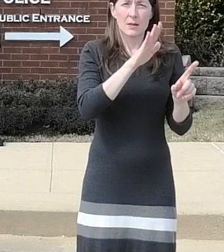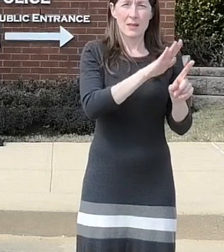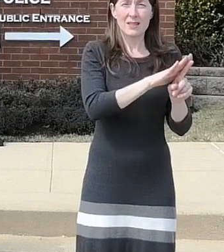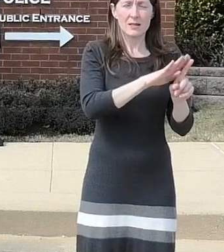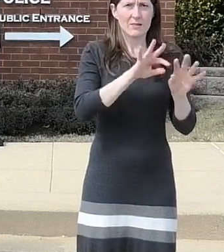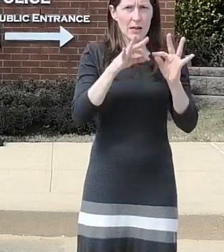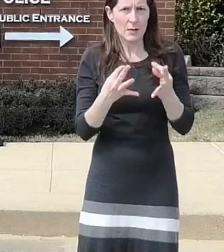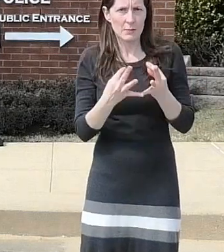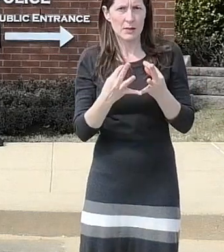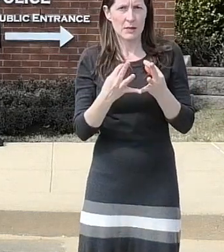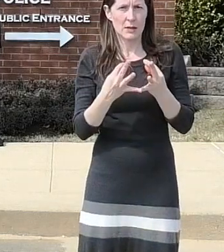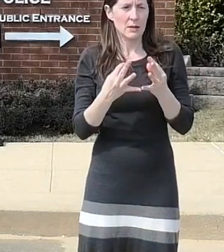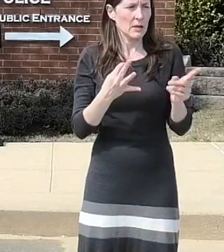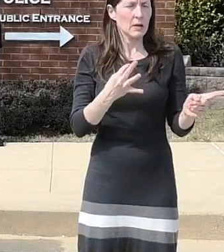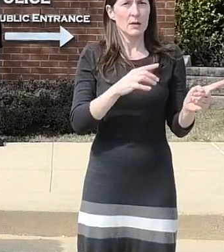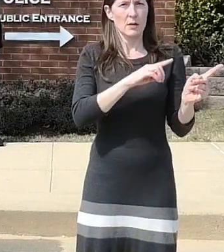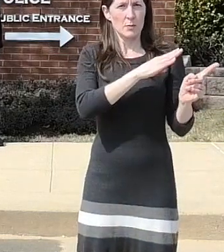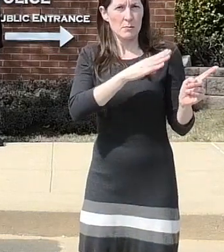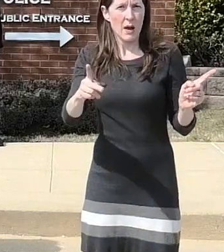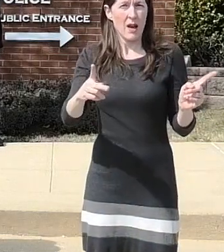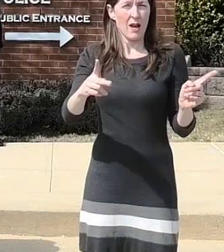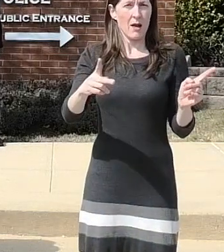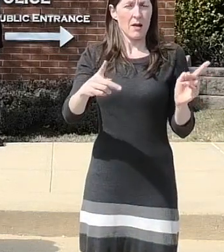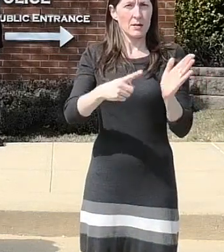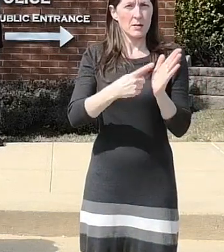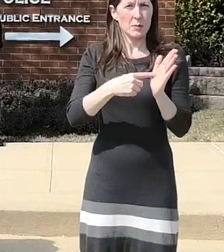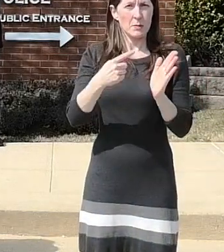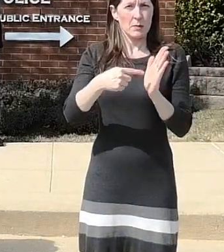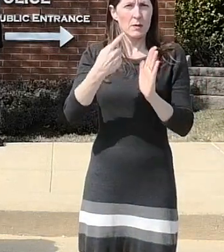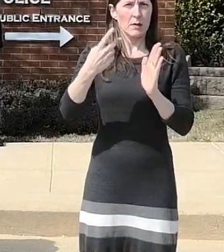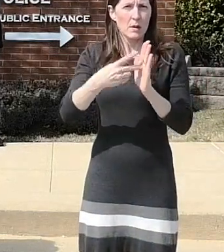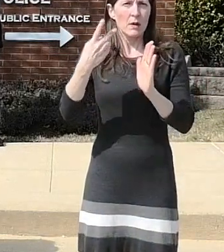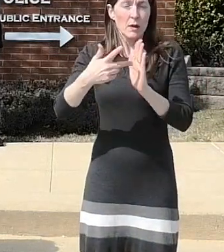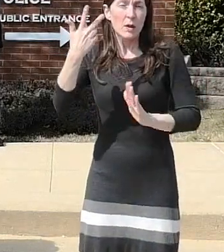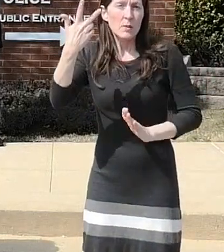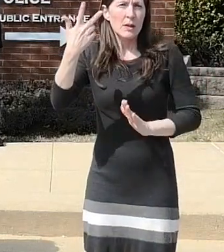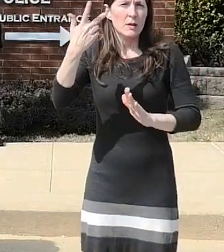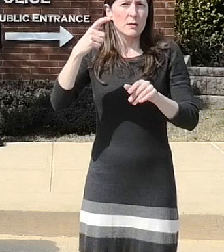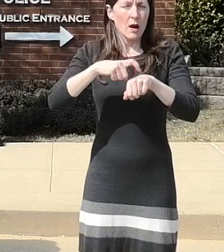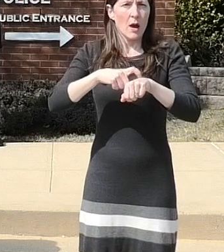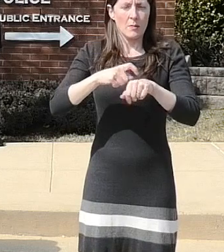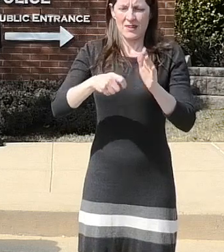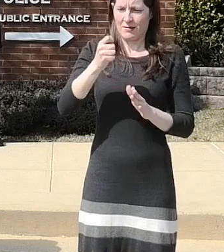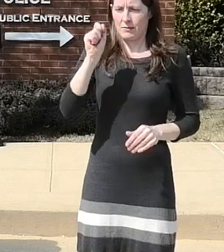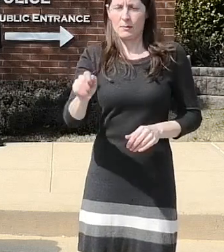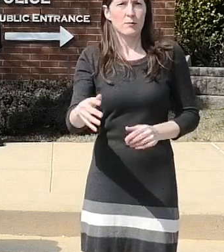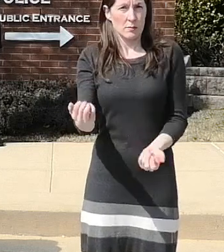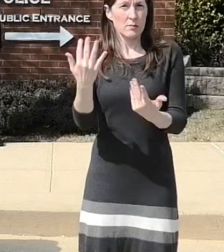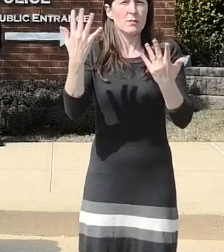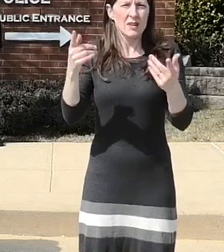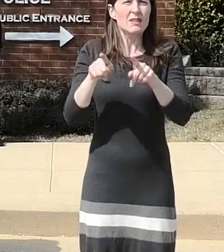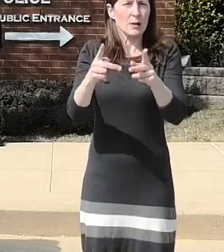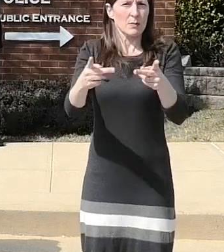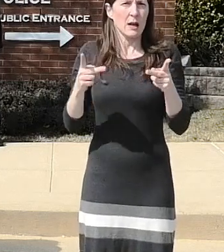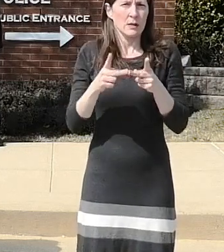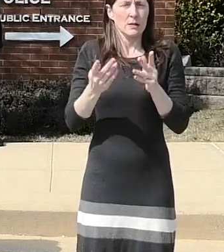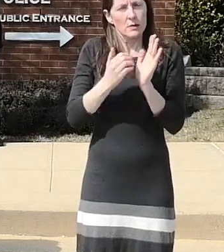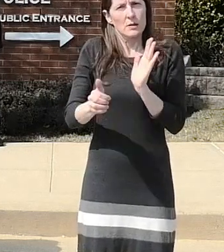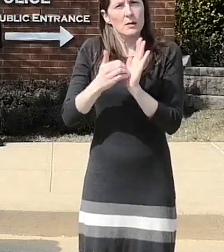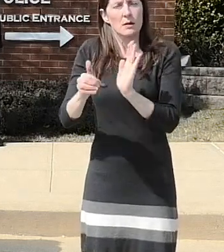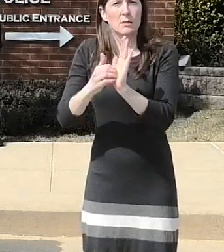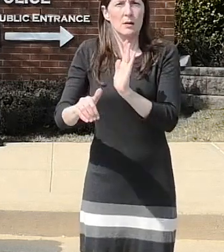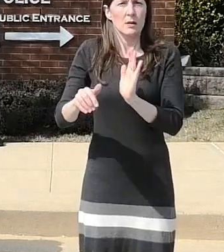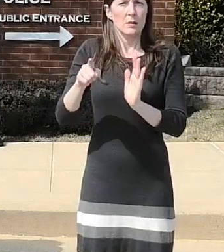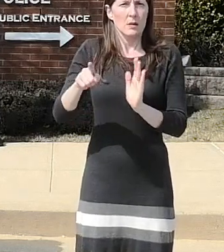or sometimes even three times uh as lieutenant from howard county spoke about um the fires that occurred in howard county and